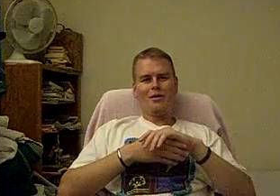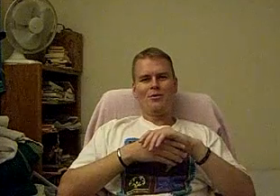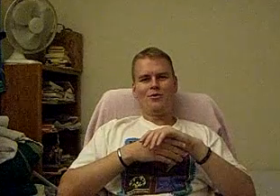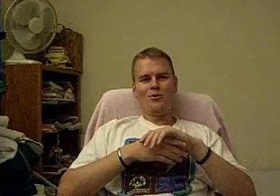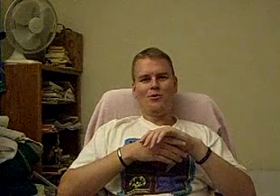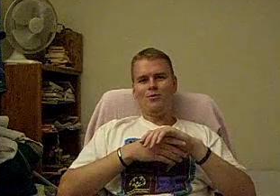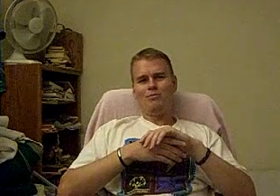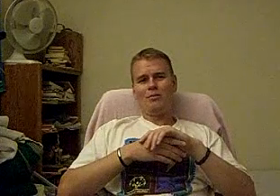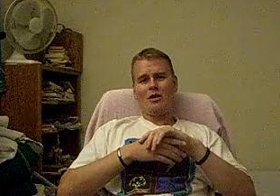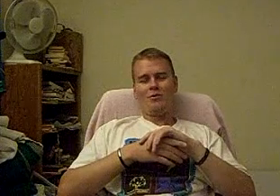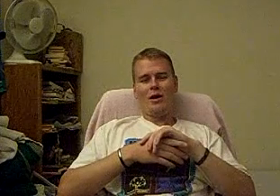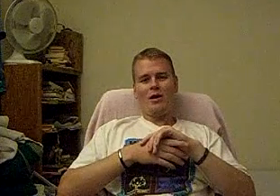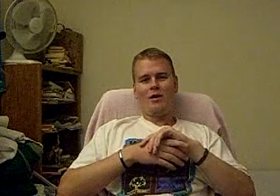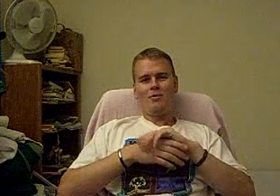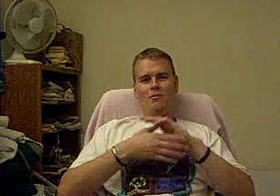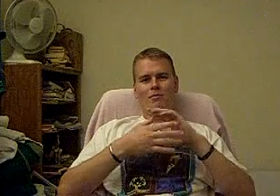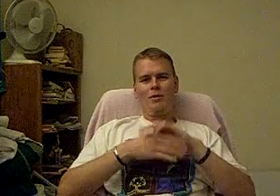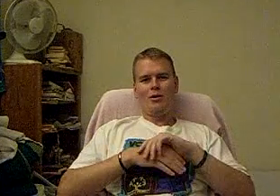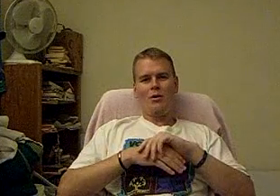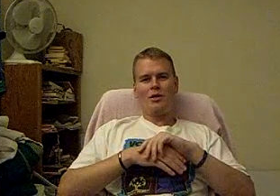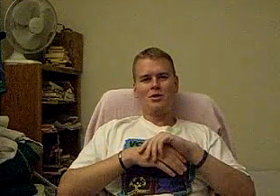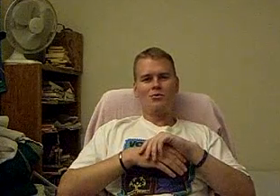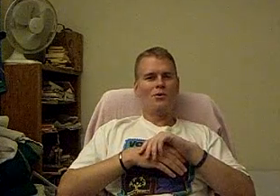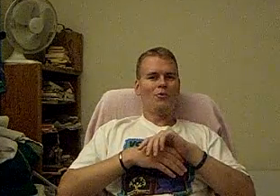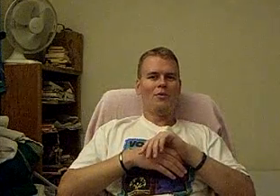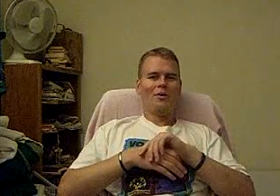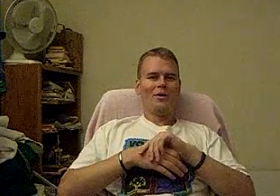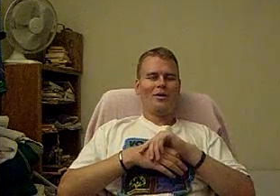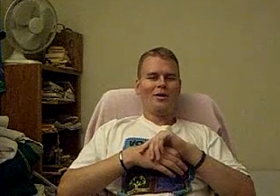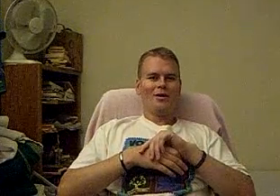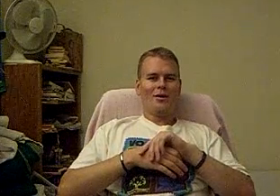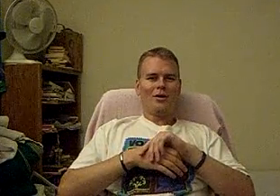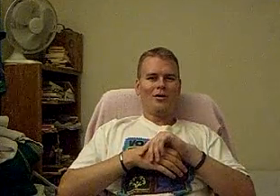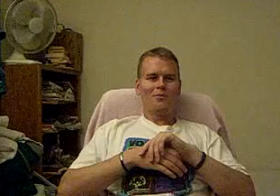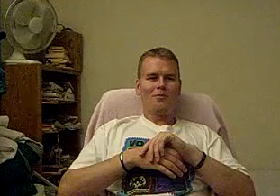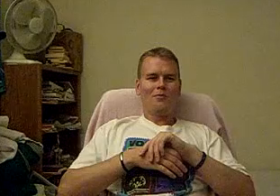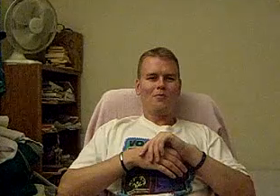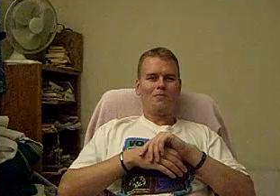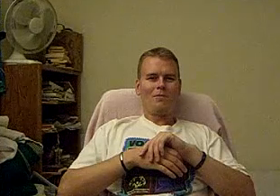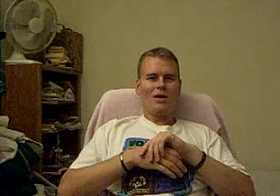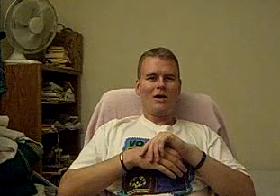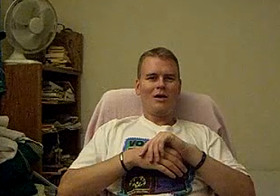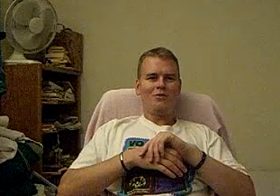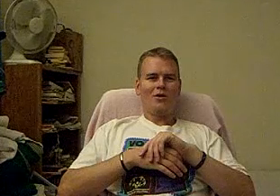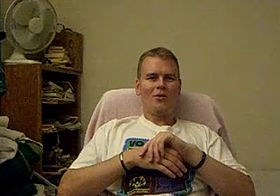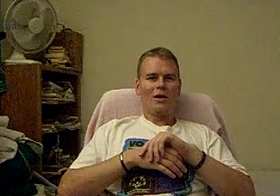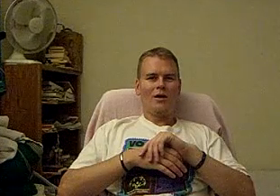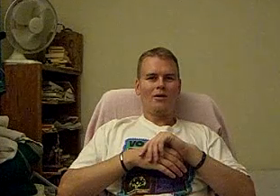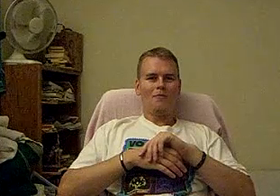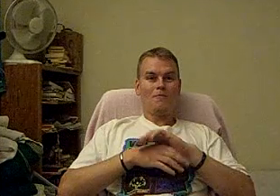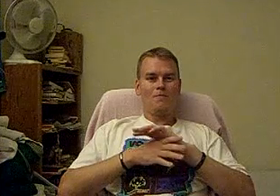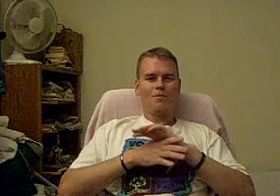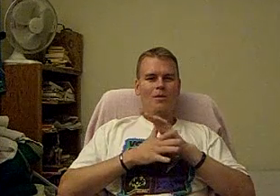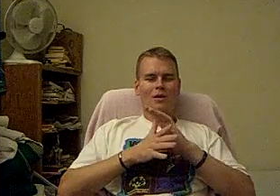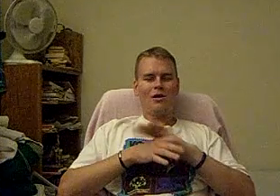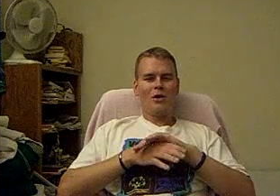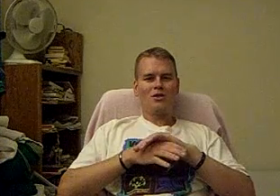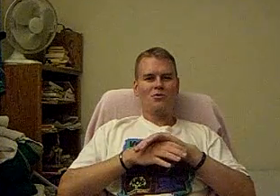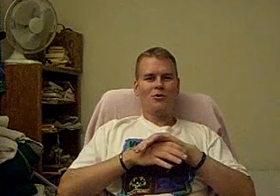So, like if you had, you know, ancient Rome, and said, okay, you know, ancient Rome,